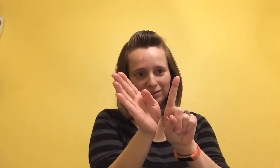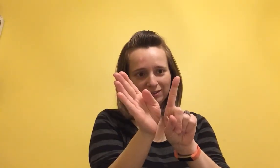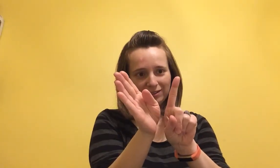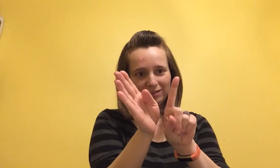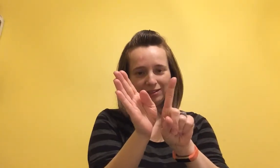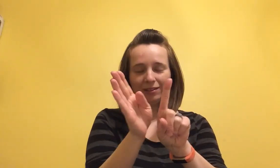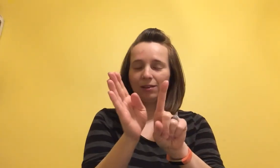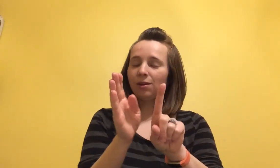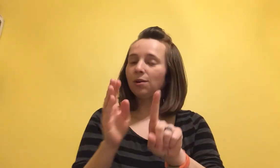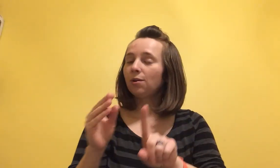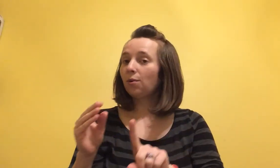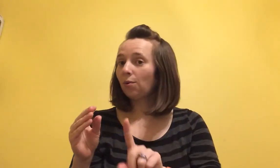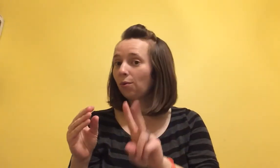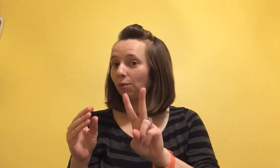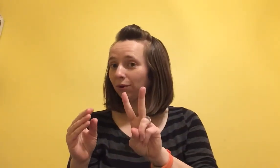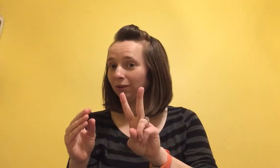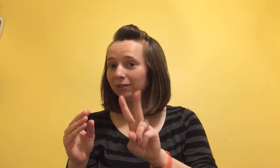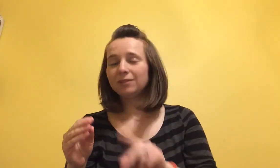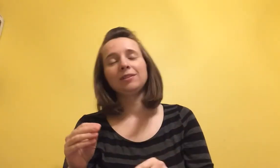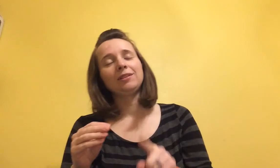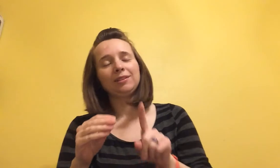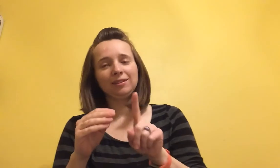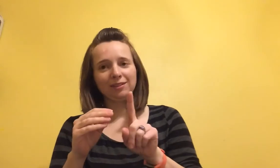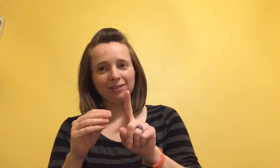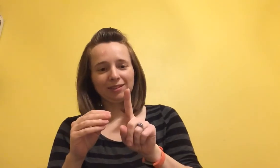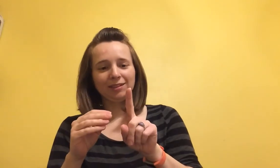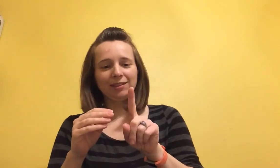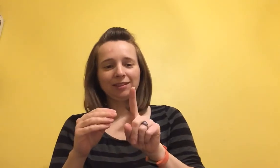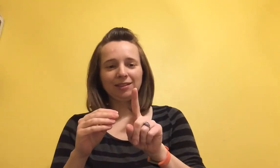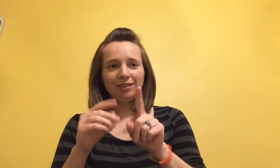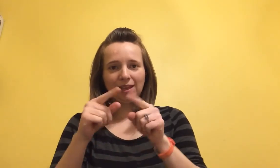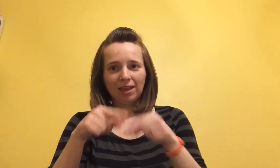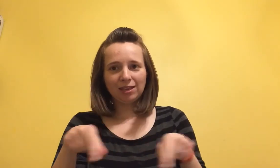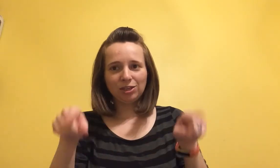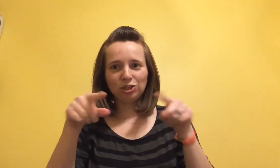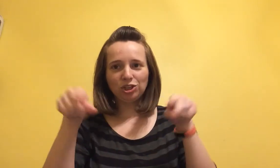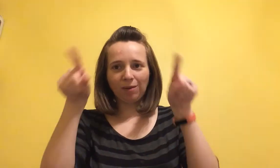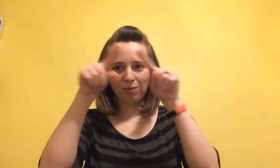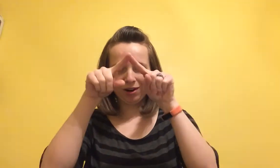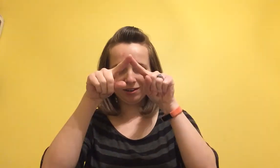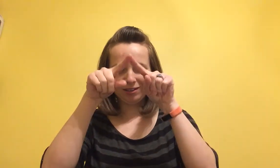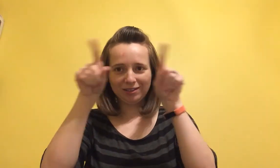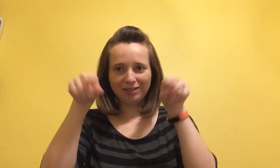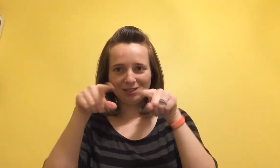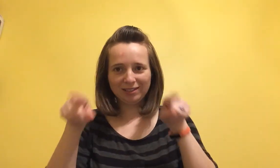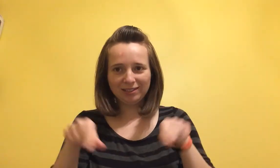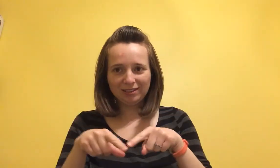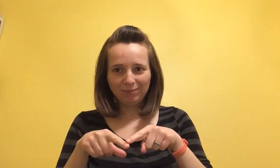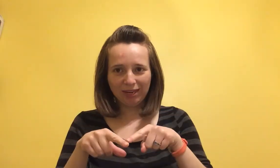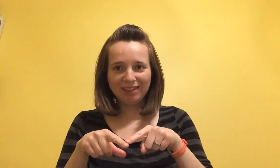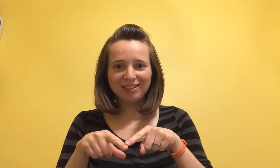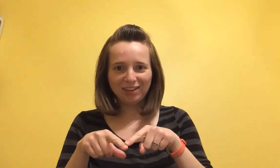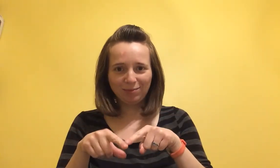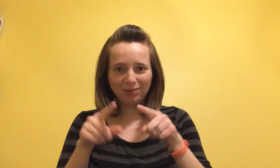or shamrock making the shape